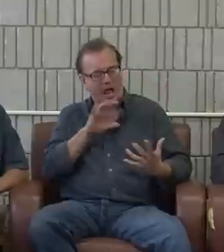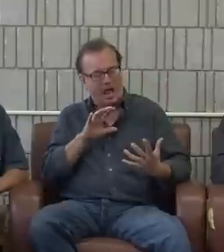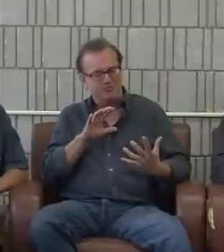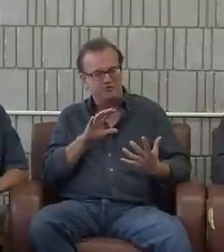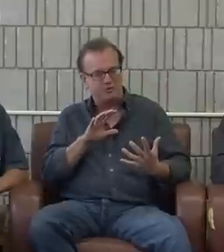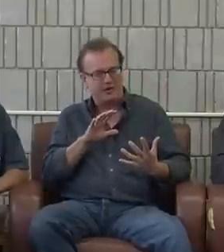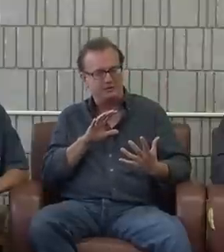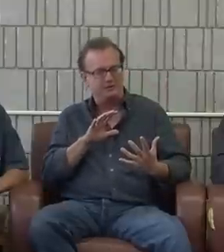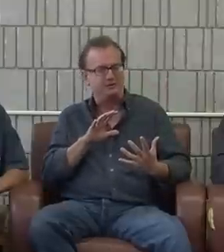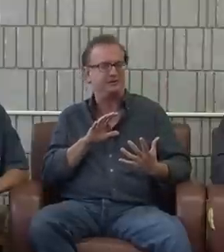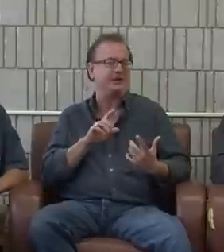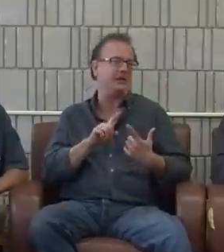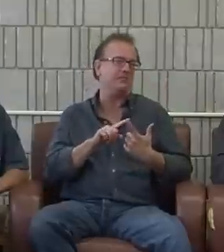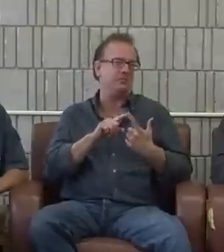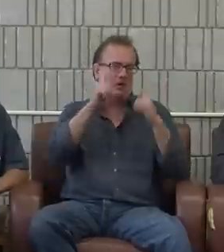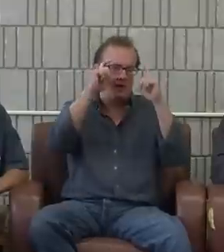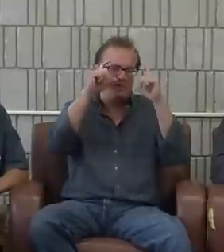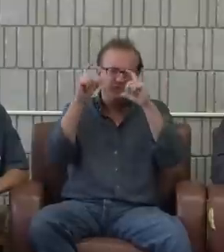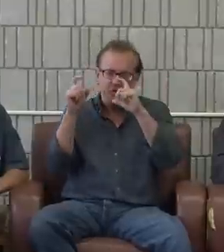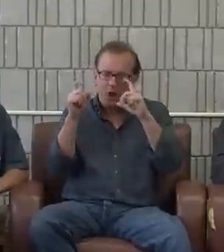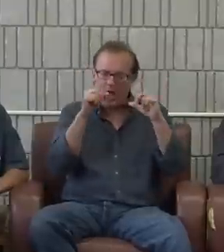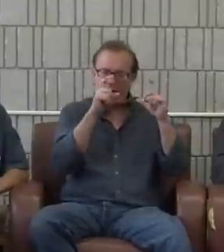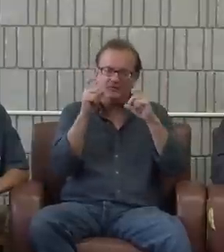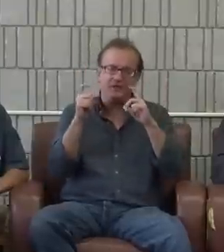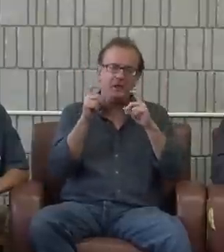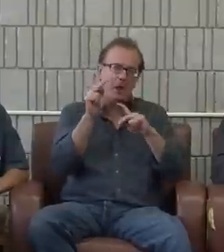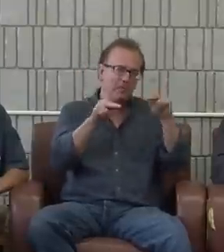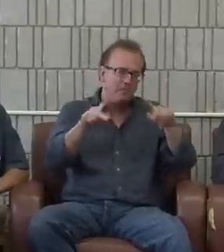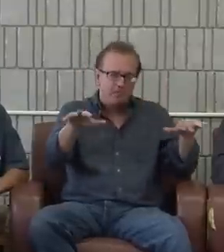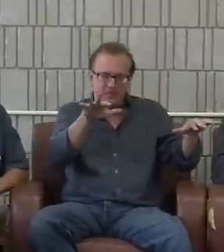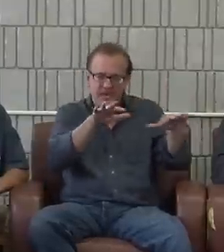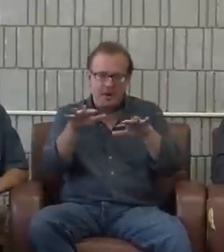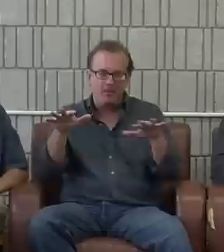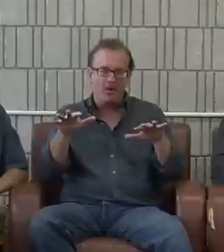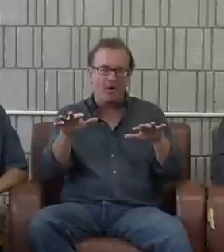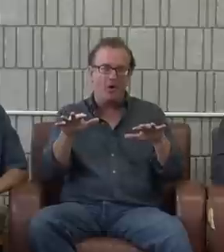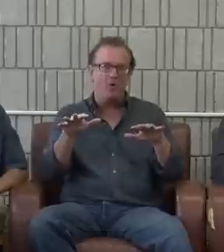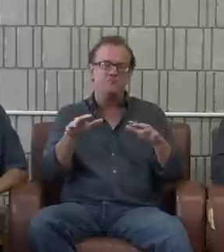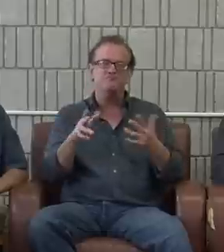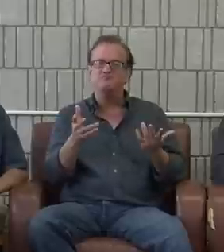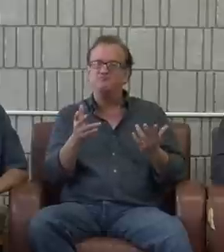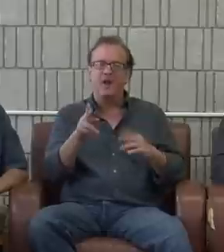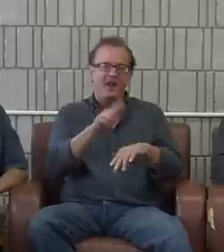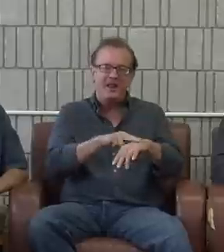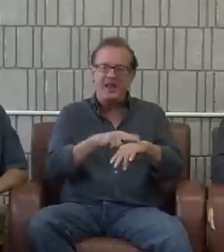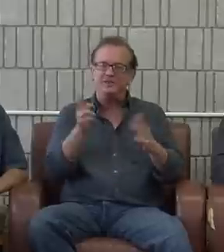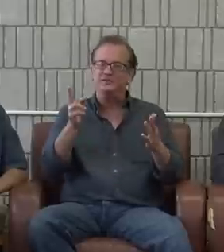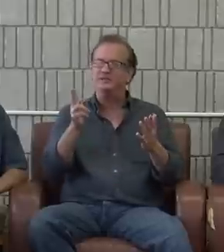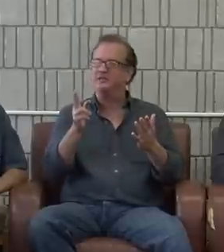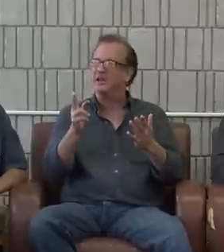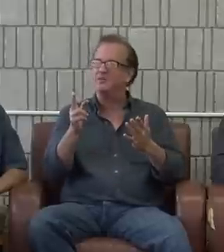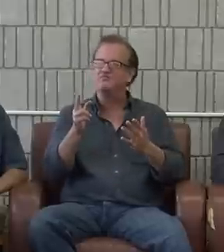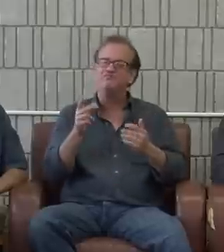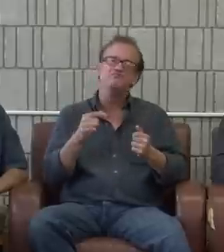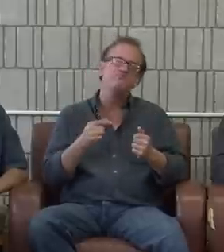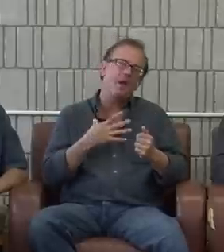abstract paintings. I like photography. I like taking photographs of people and nature.